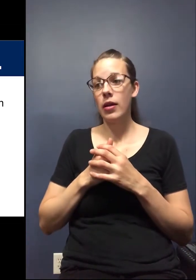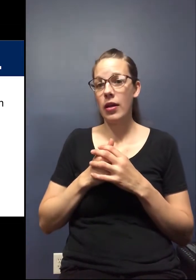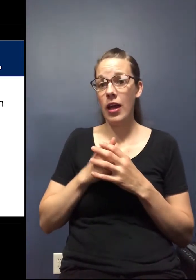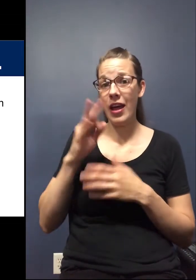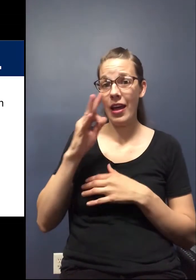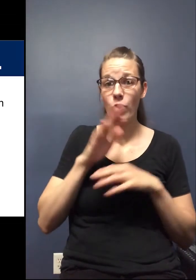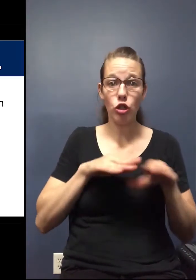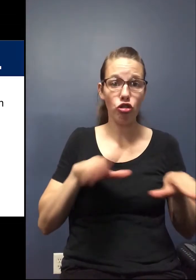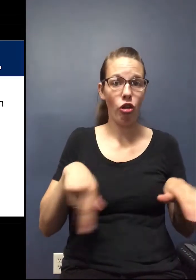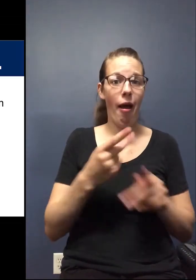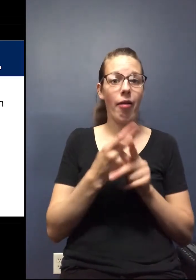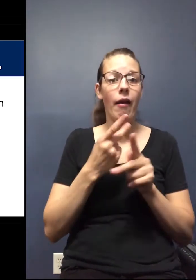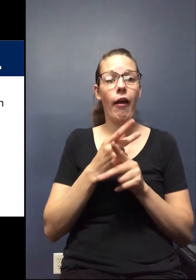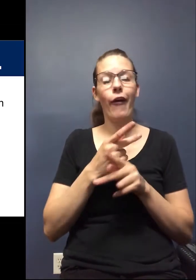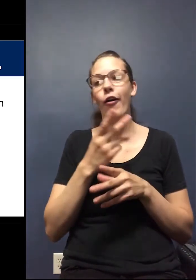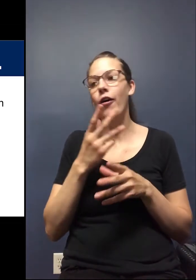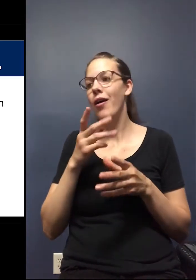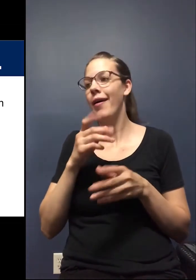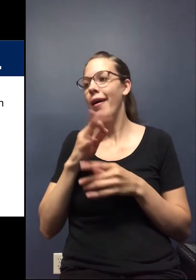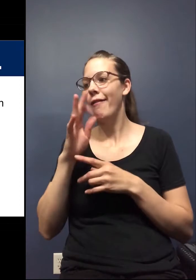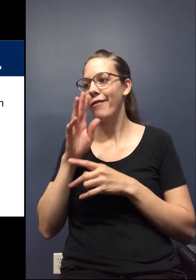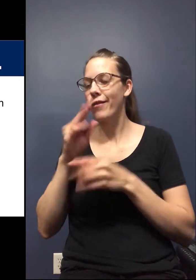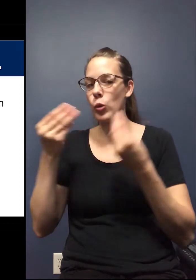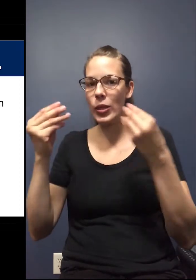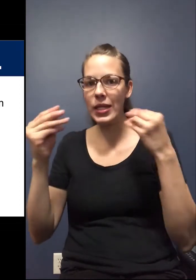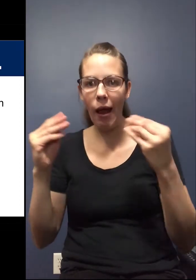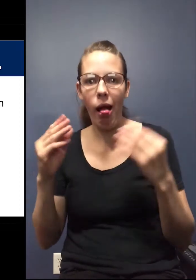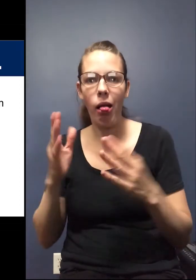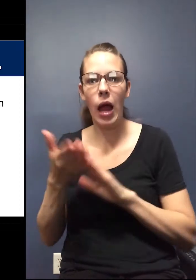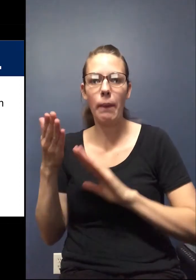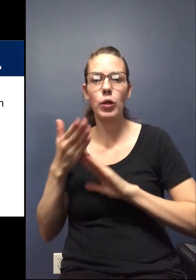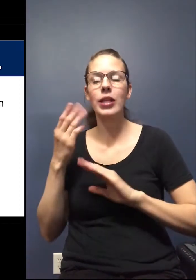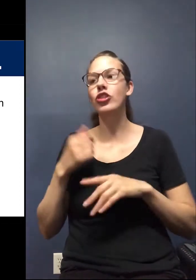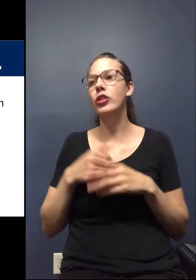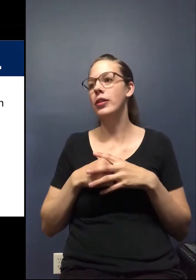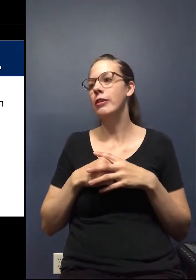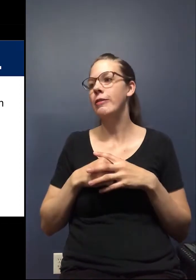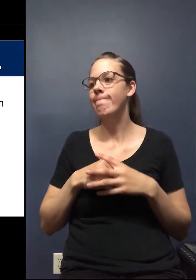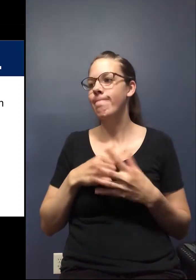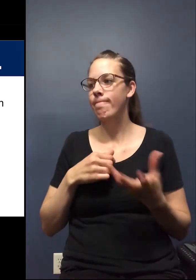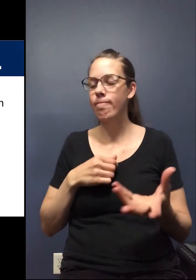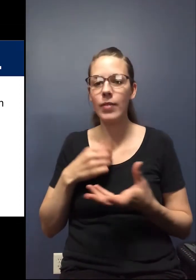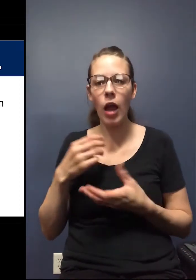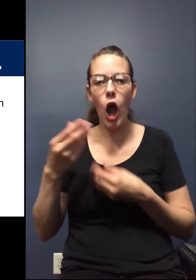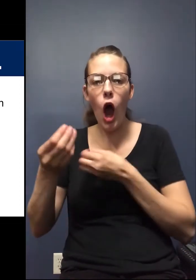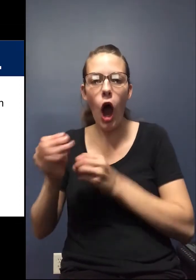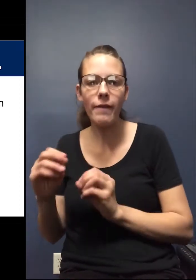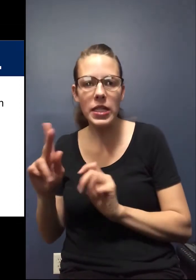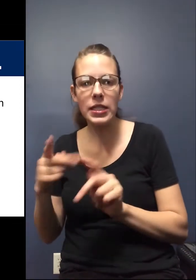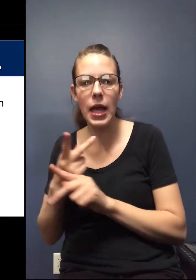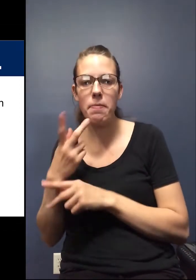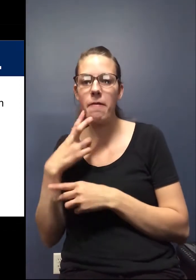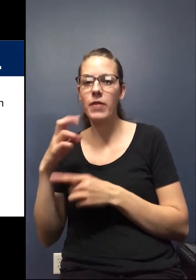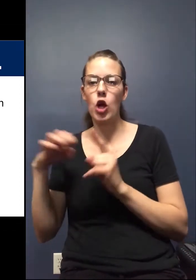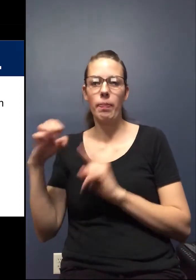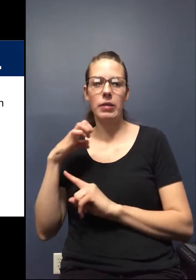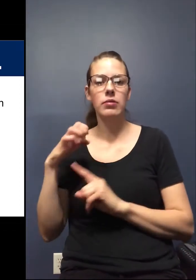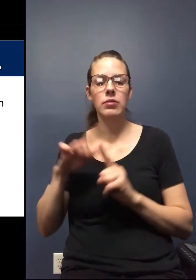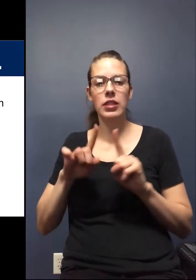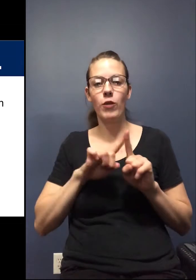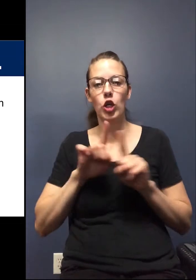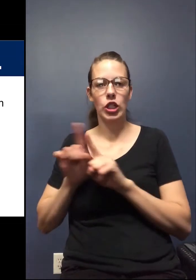if you're a child care facility, if you're a retail operation, if you're an office-type environment,